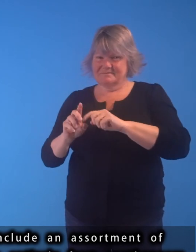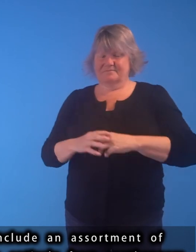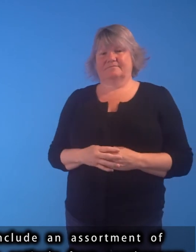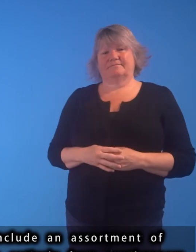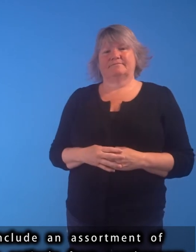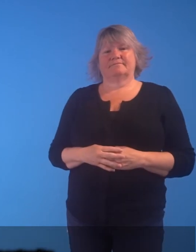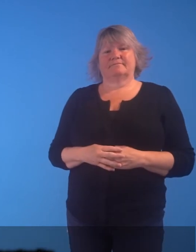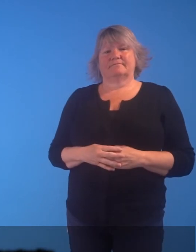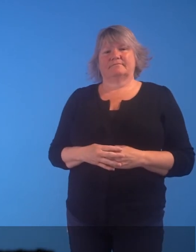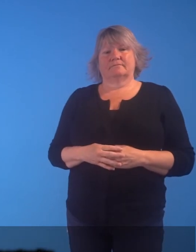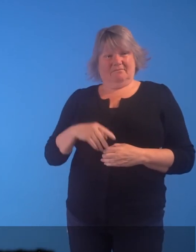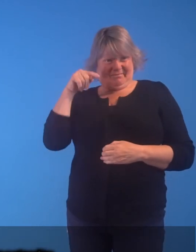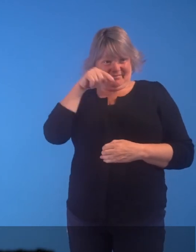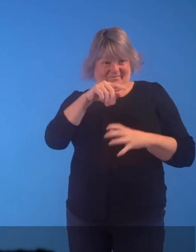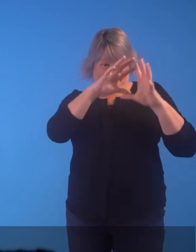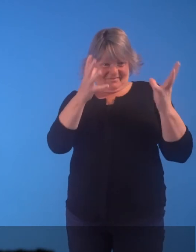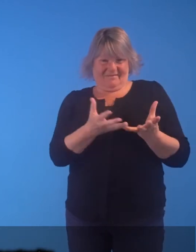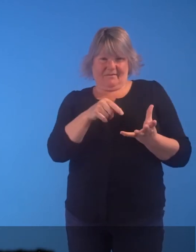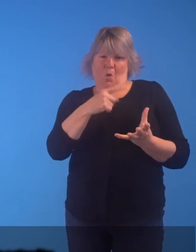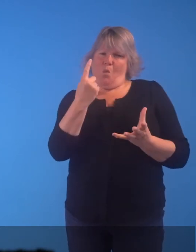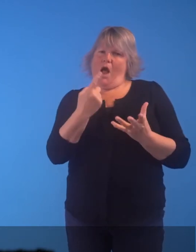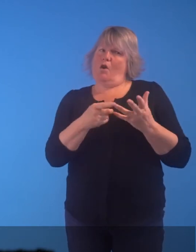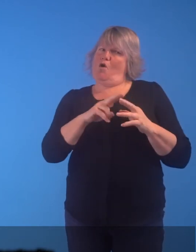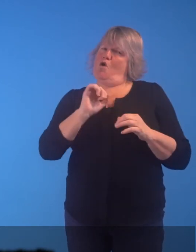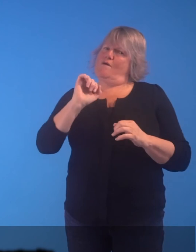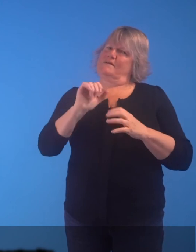This is one of David's Matchhead Portraits.